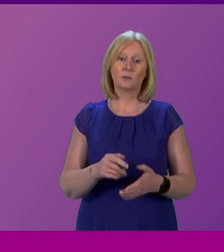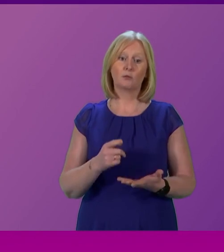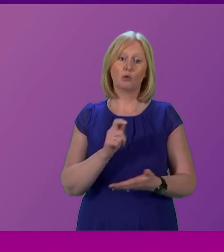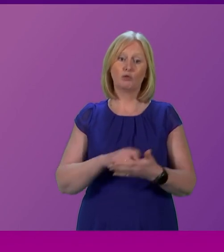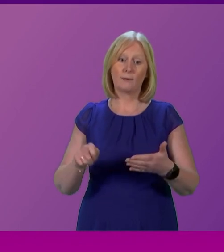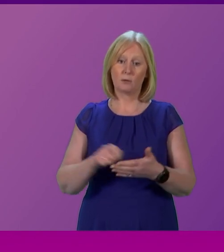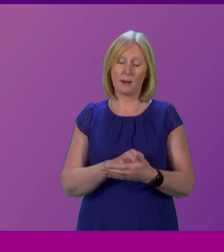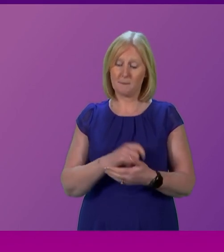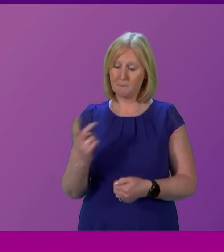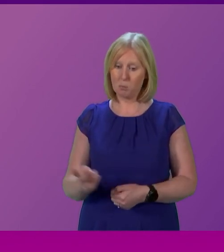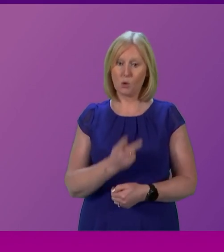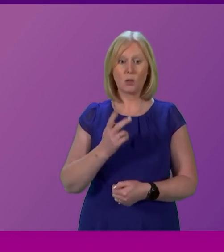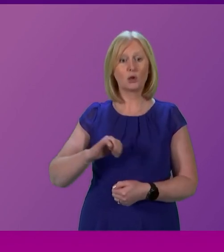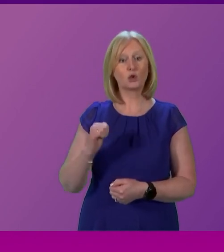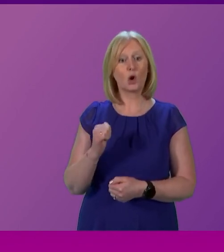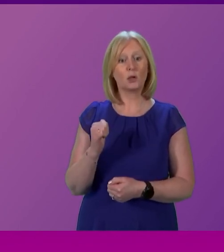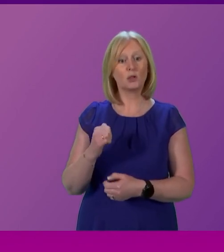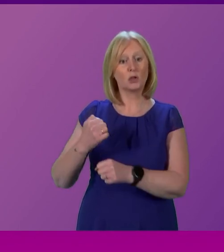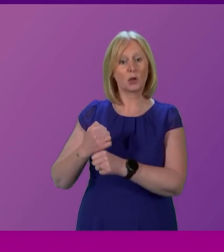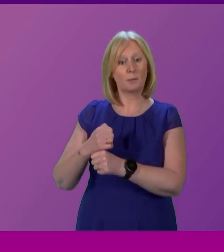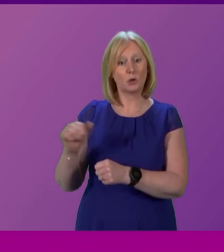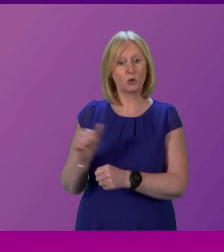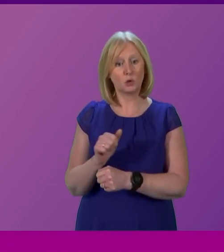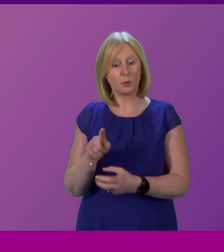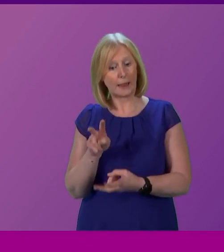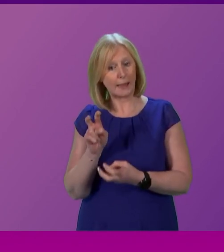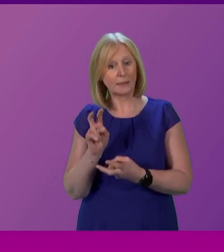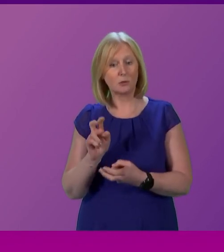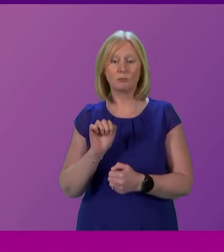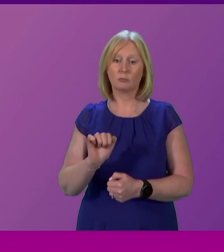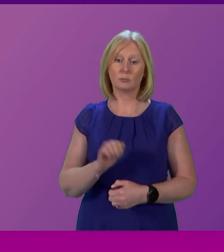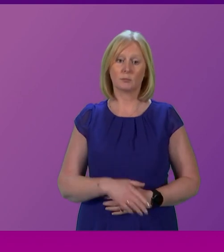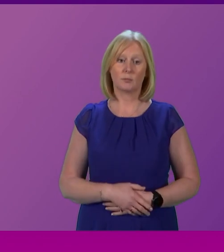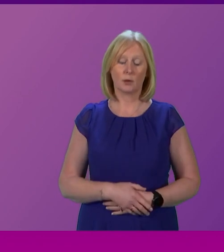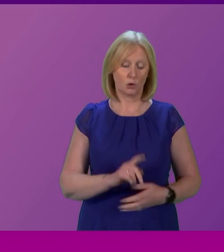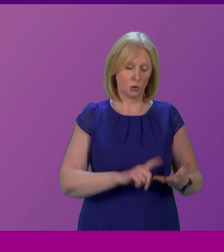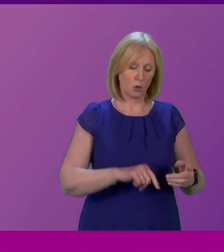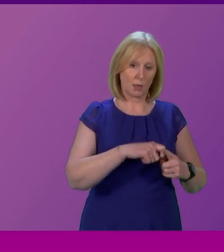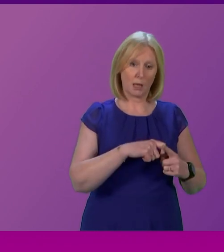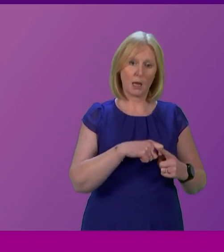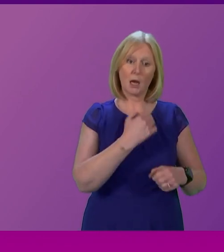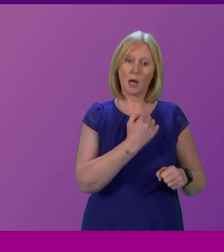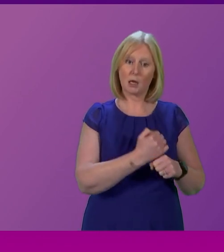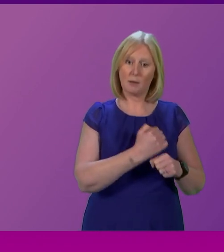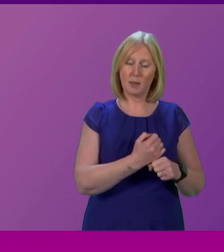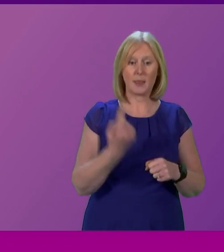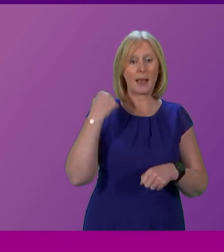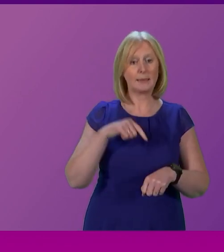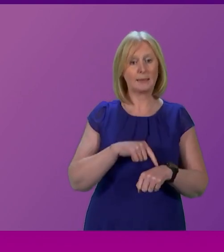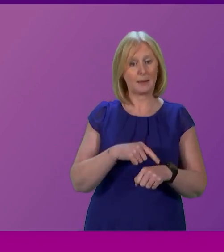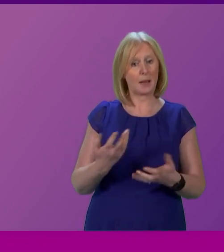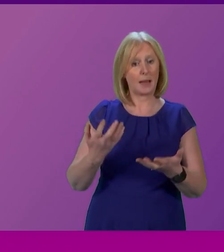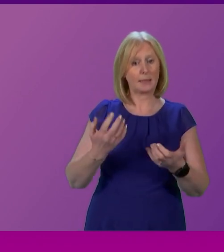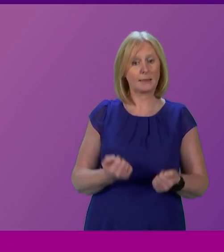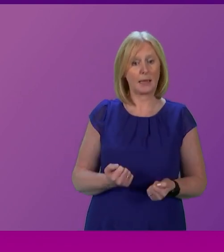Scotland's governments should listen to that and facilitate that referendum. The UK Government had no difficulty at that time accepting that